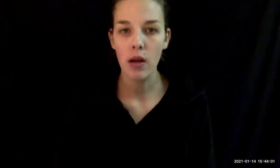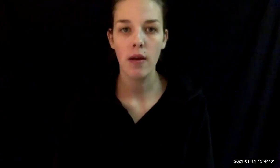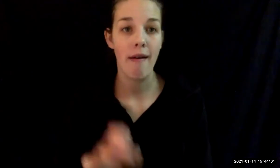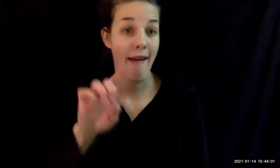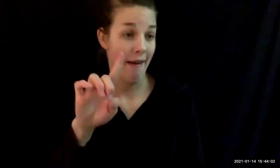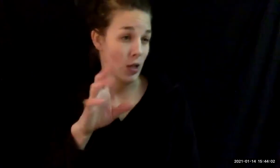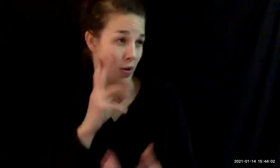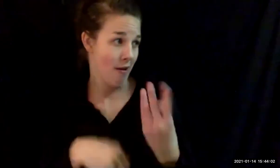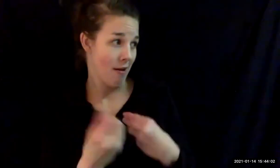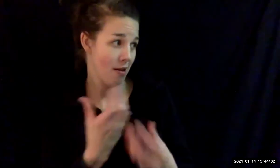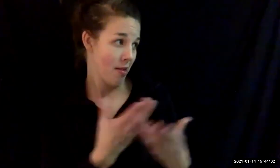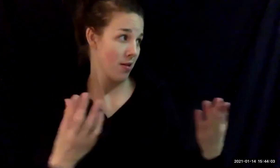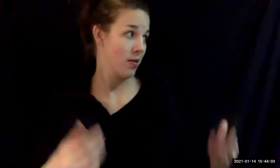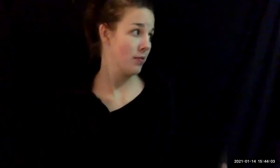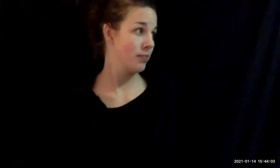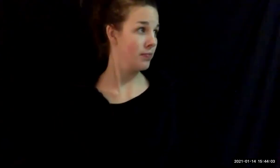anything for Scott County?